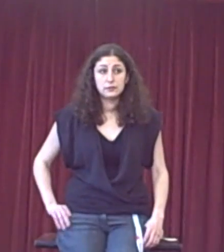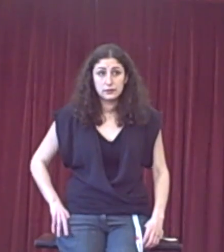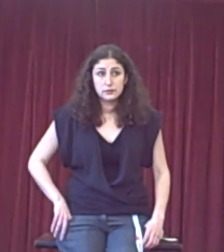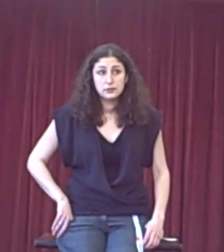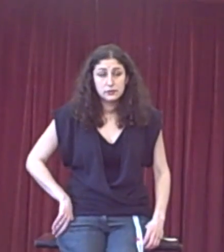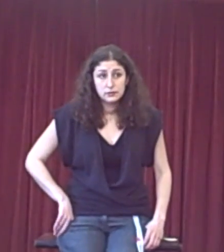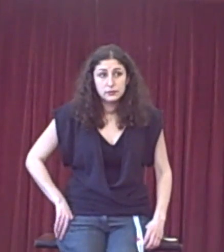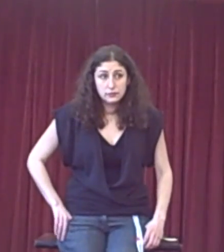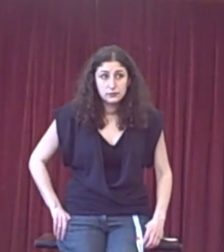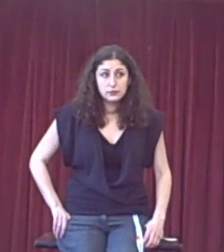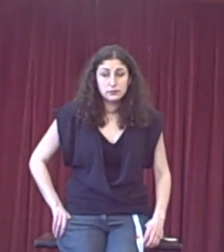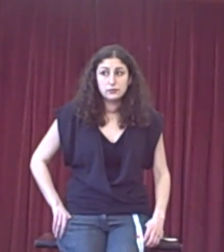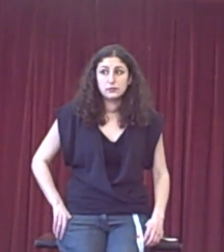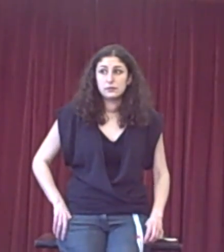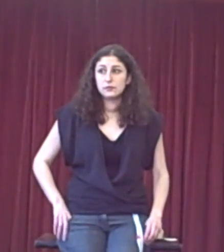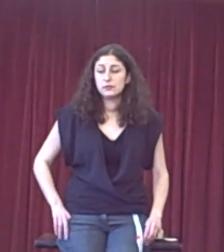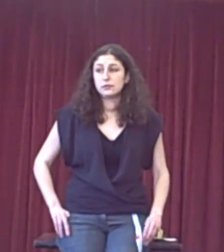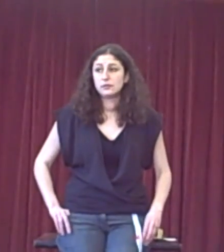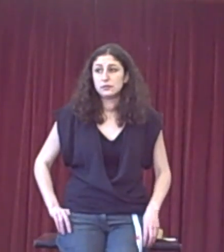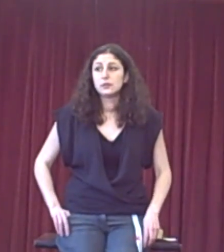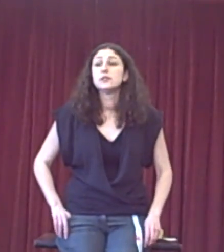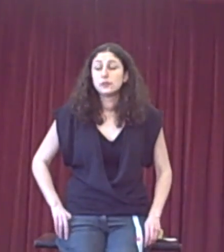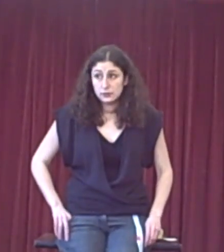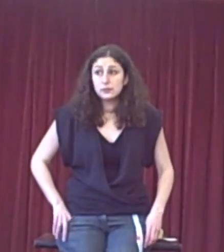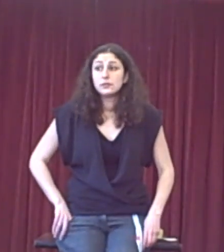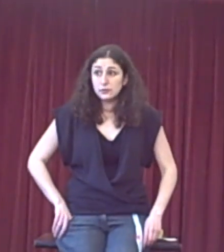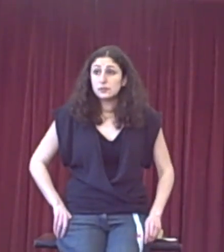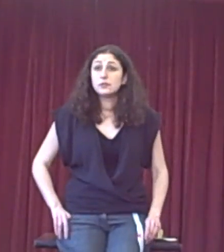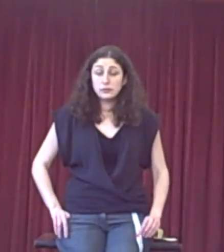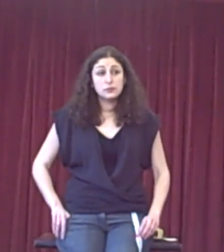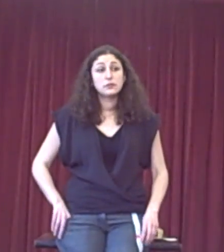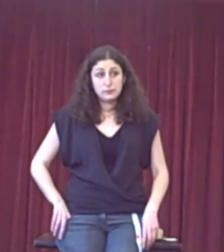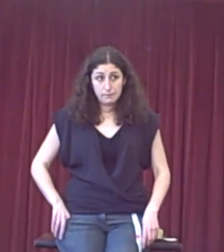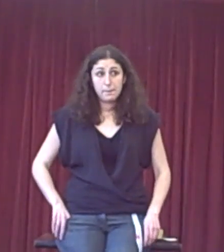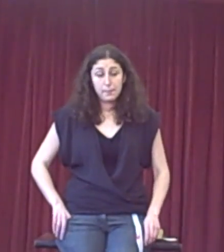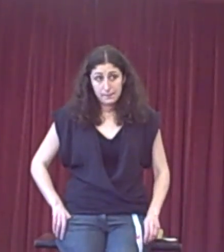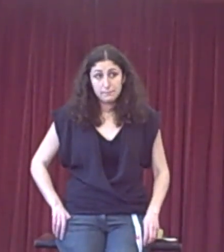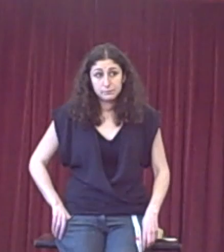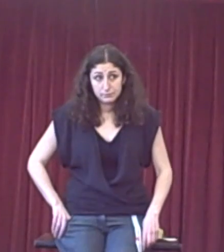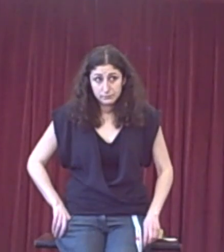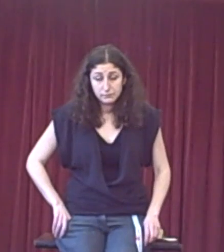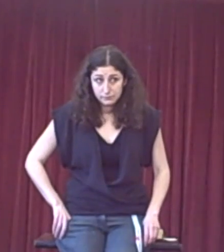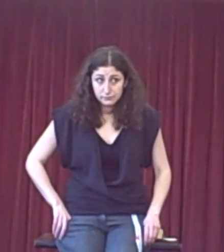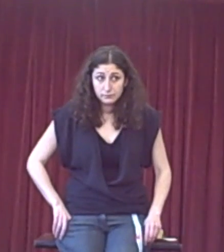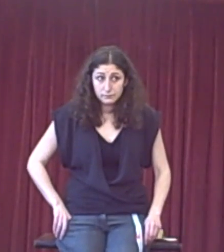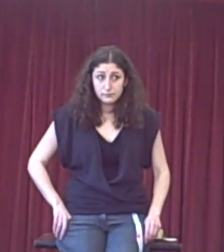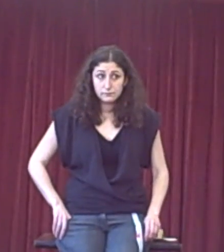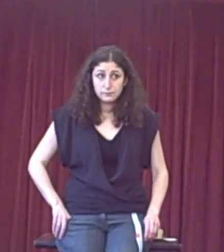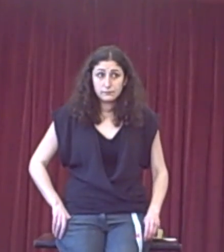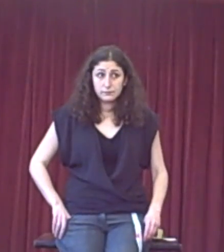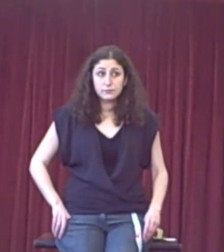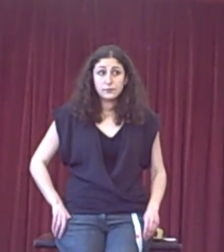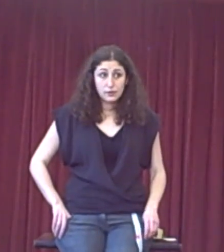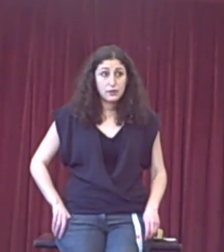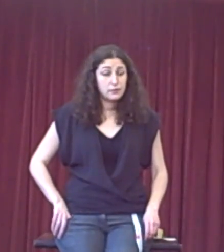on Link. Link with the ocean, or Link with the argument. And then on the, what come out, like, from